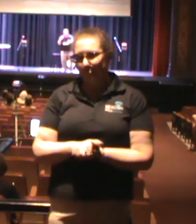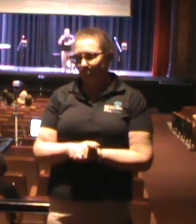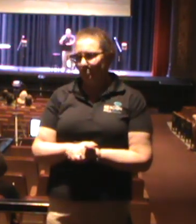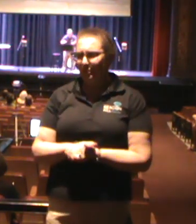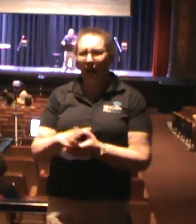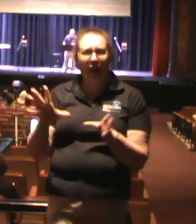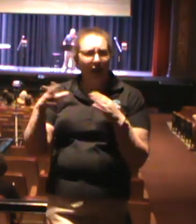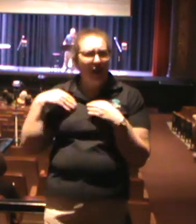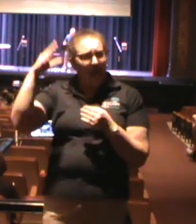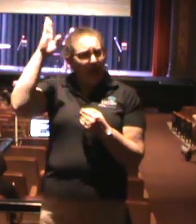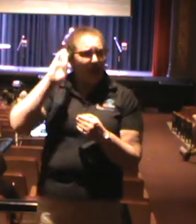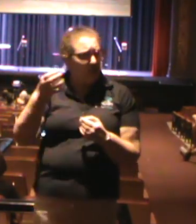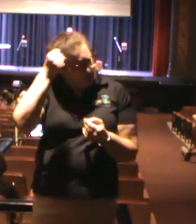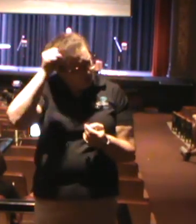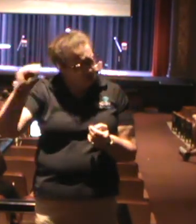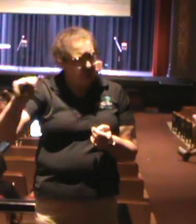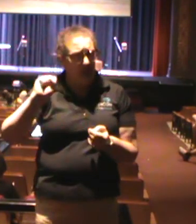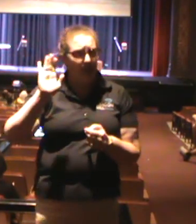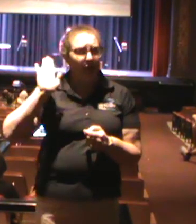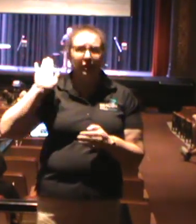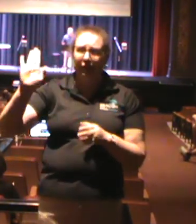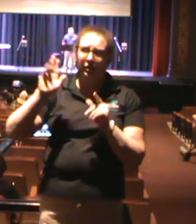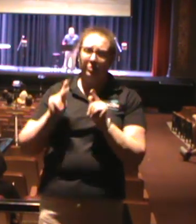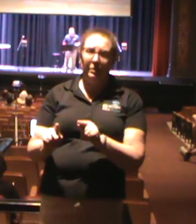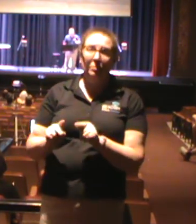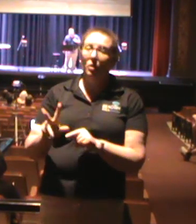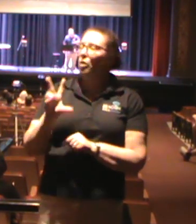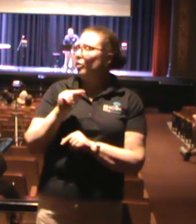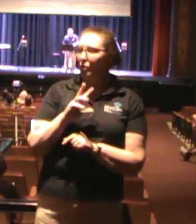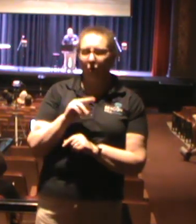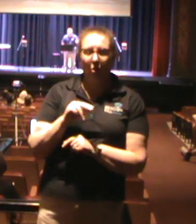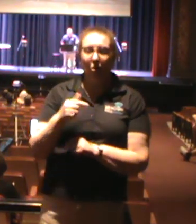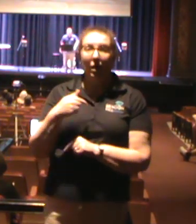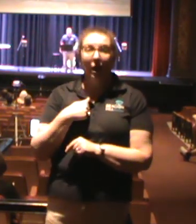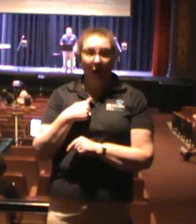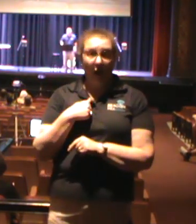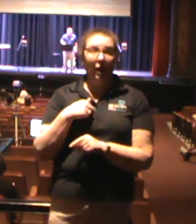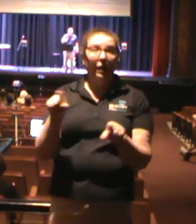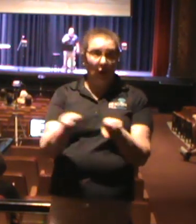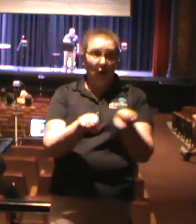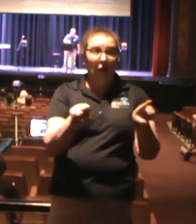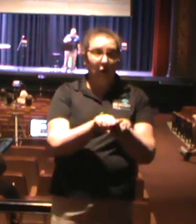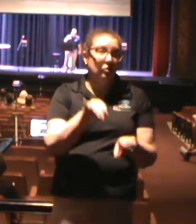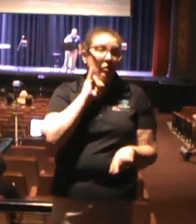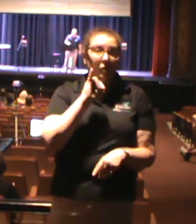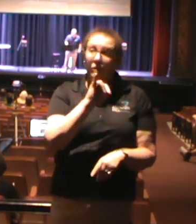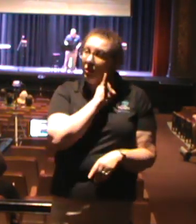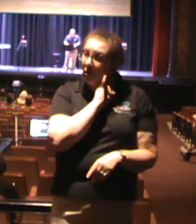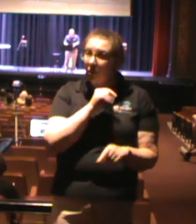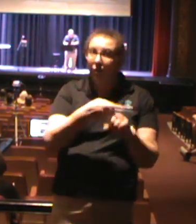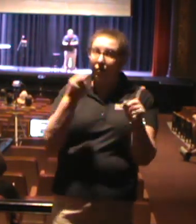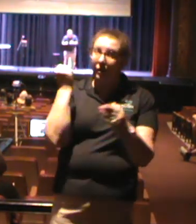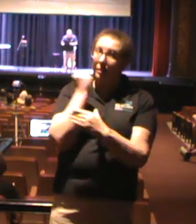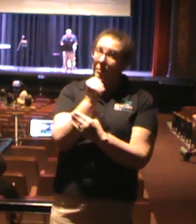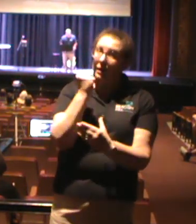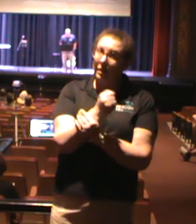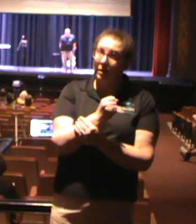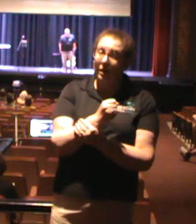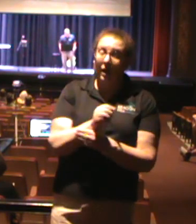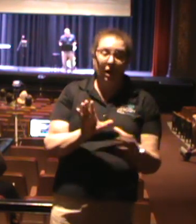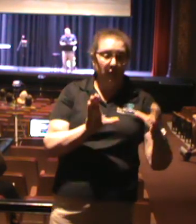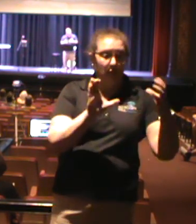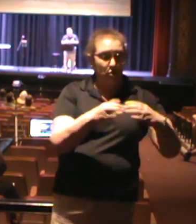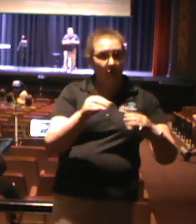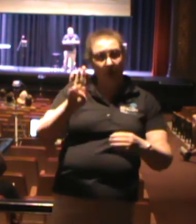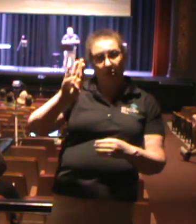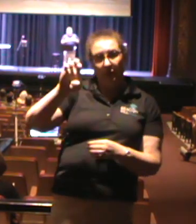has God rejected His people? Absolutely not. For I too am an Israelite, a descendant of Abraham from the tribe of Benjamin.